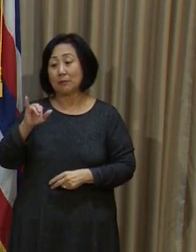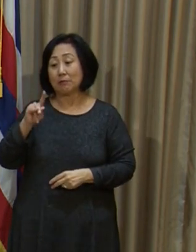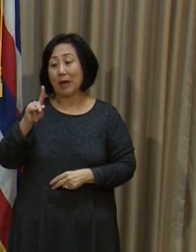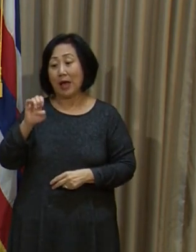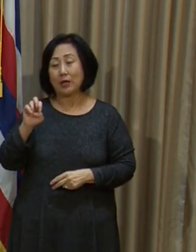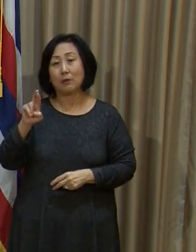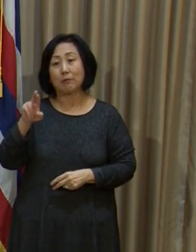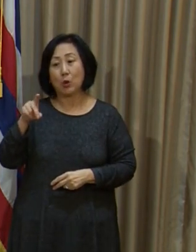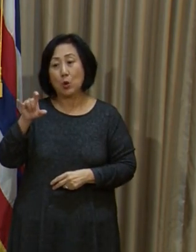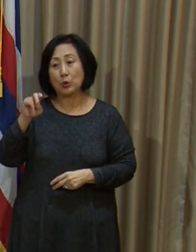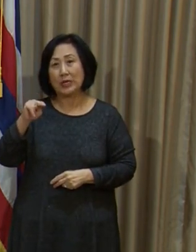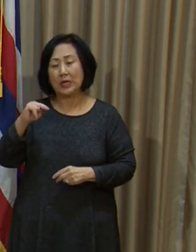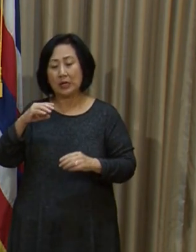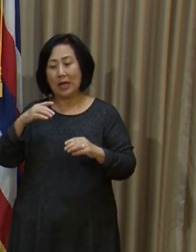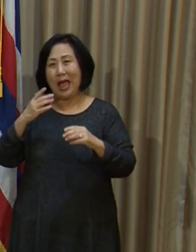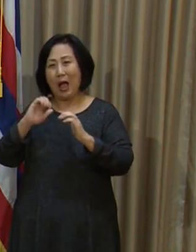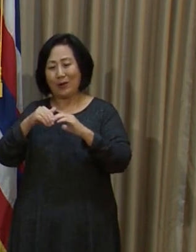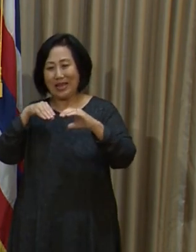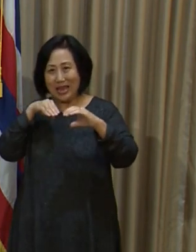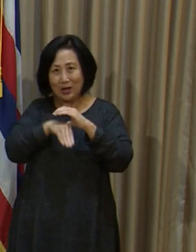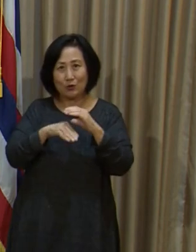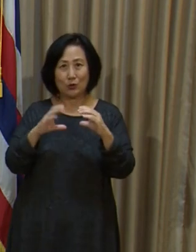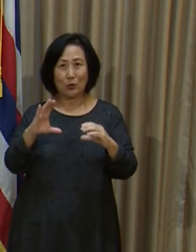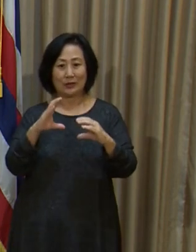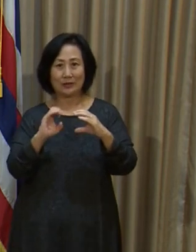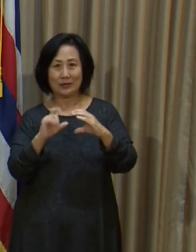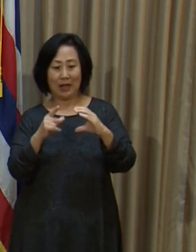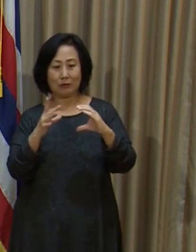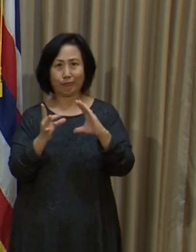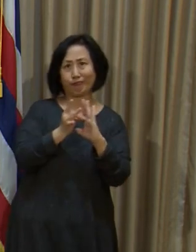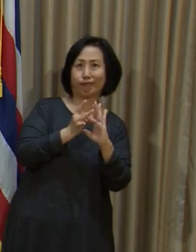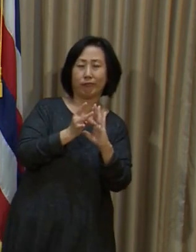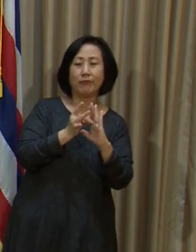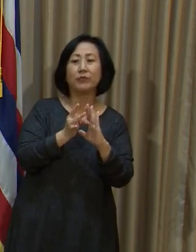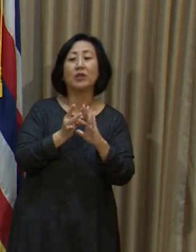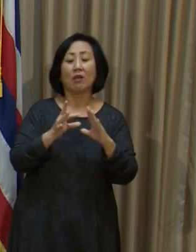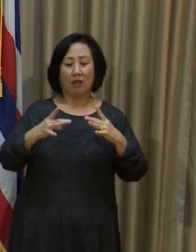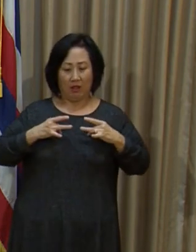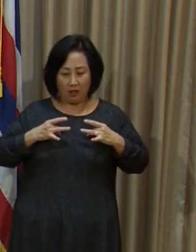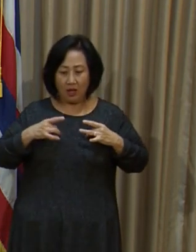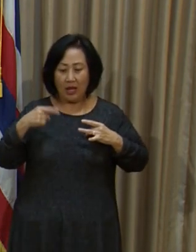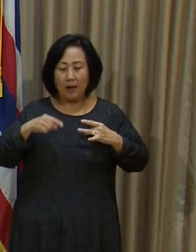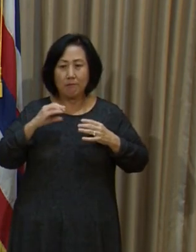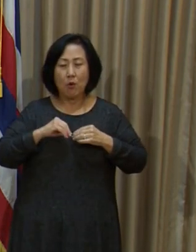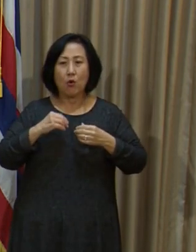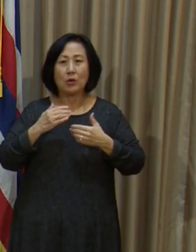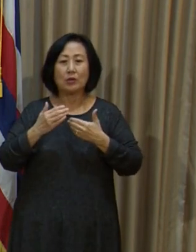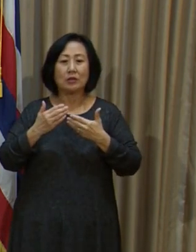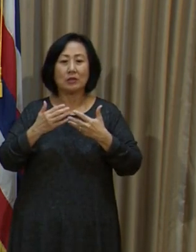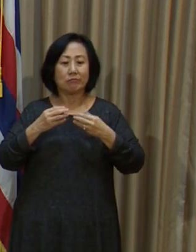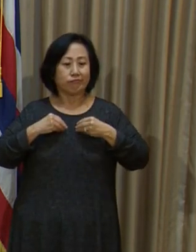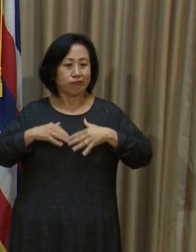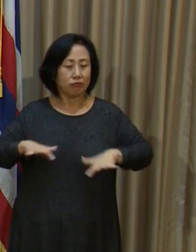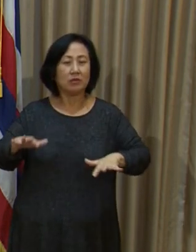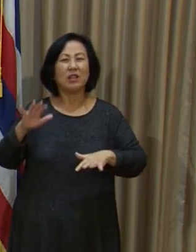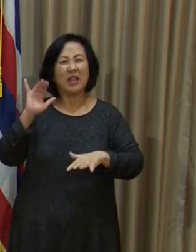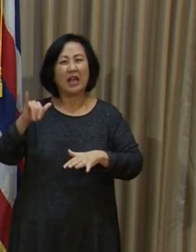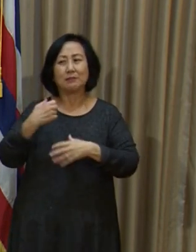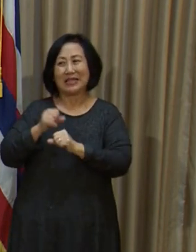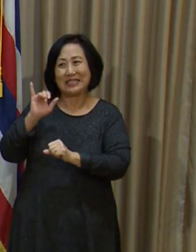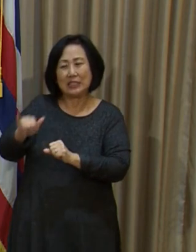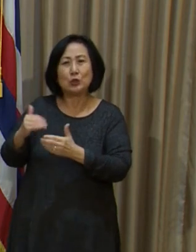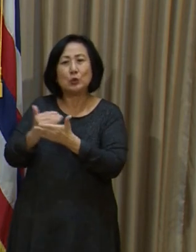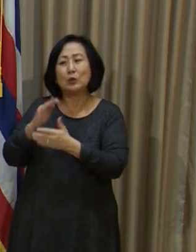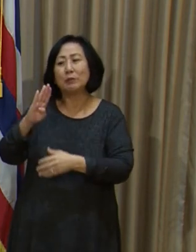the virus to take a stronger hold once you are infected and perhaps then have a heavier shedding burden. And that's what makes it more